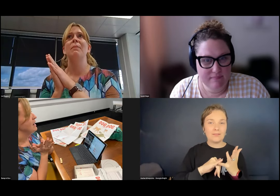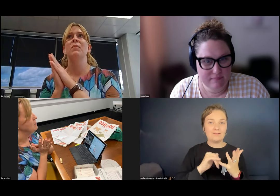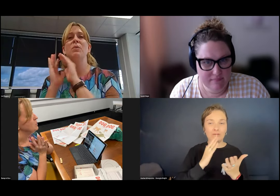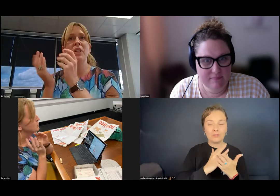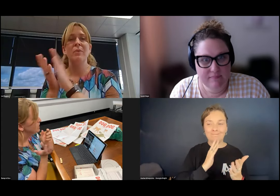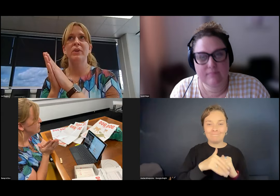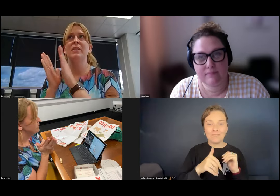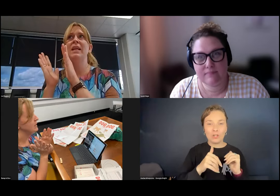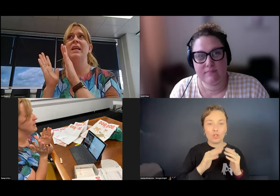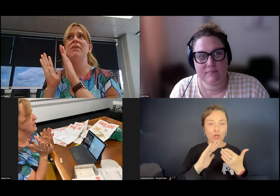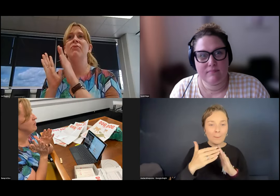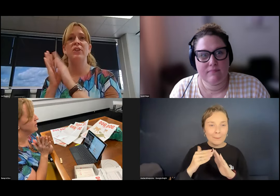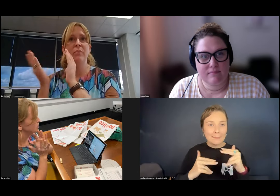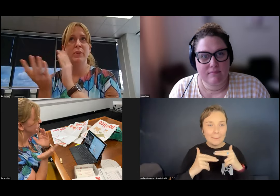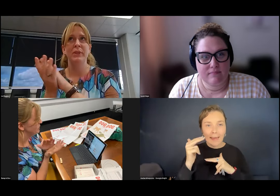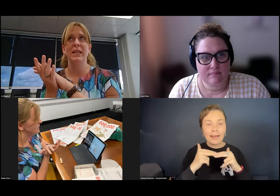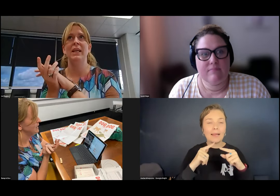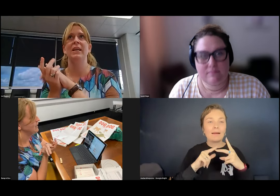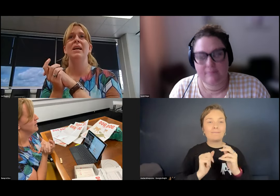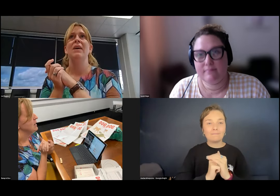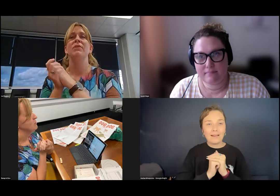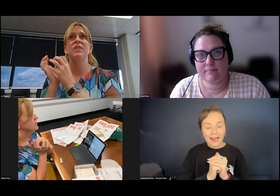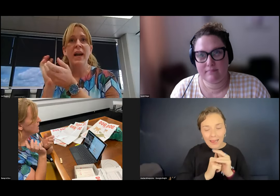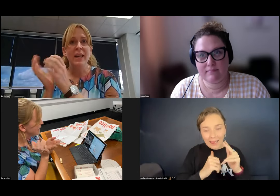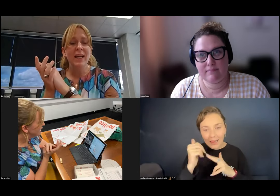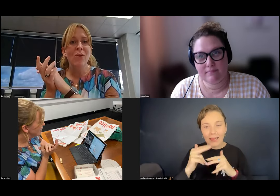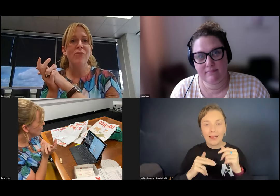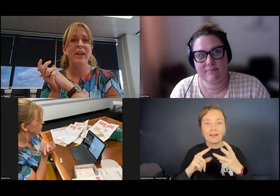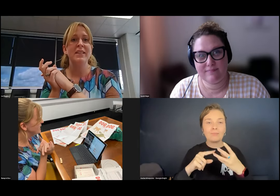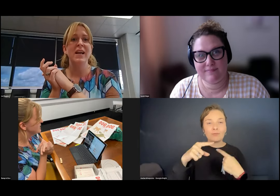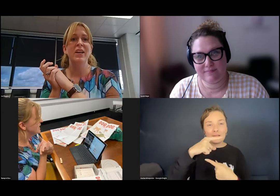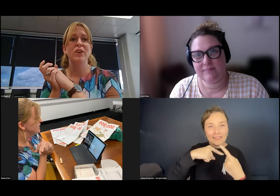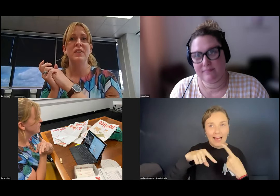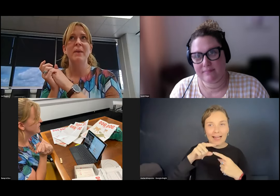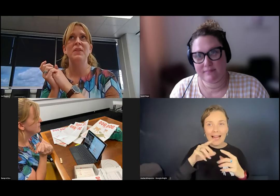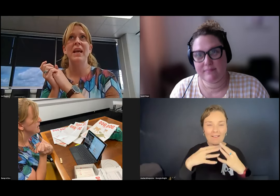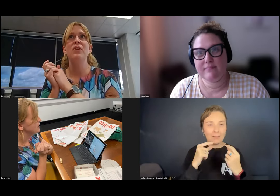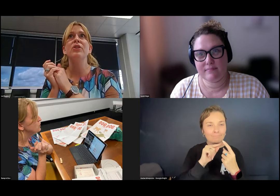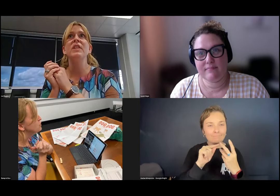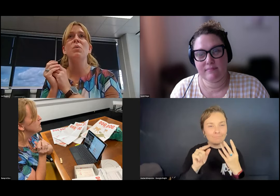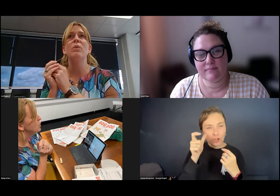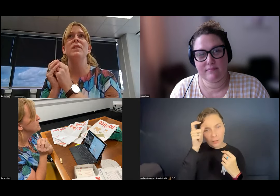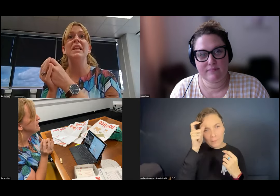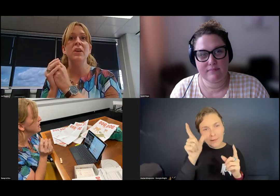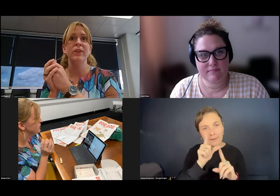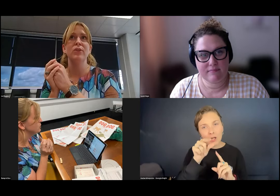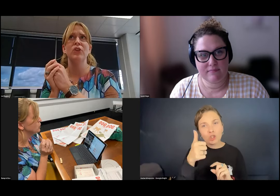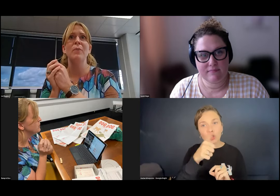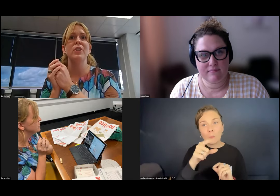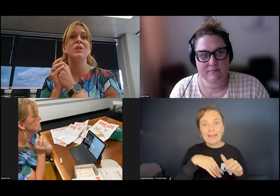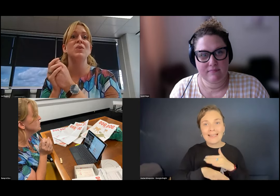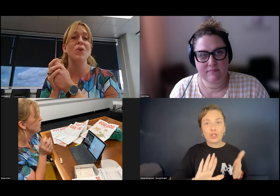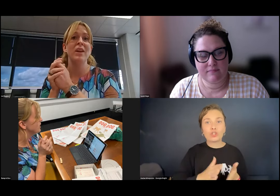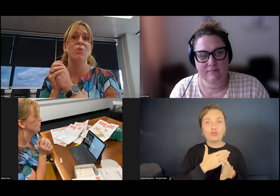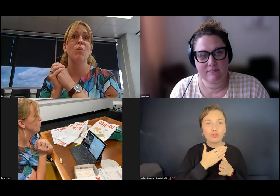community building, friendship building, recycling, all various kind of concepts. And using what was in the original